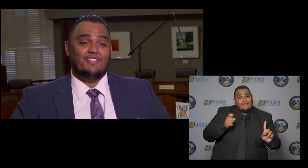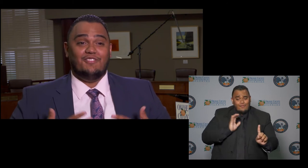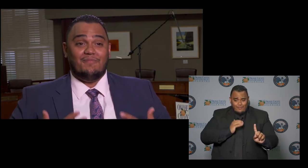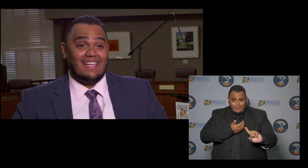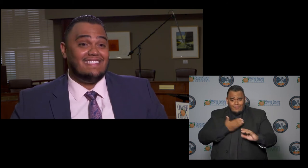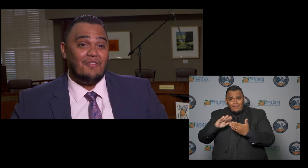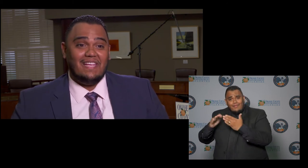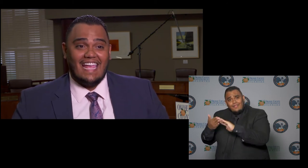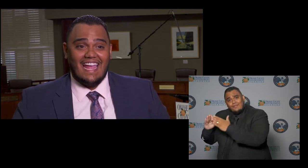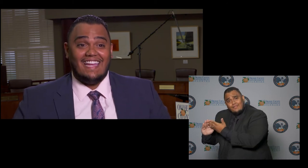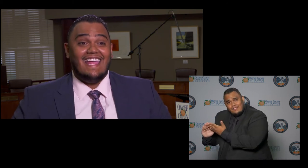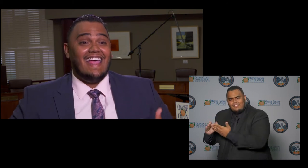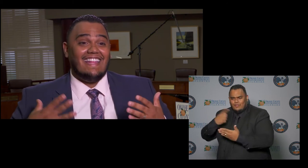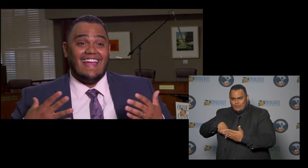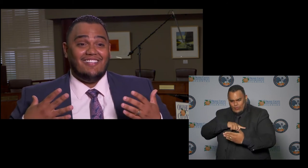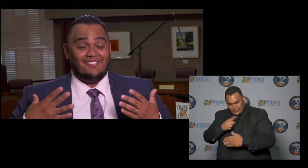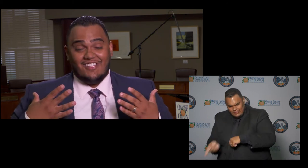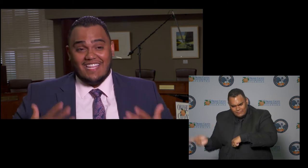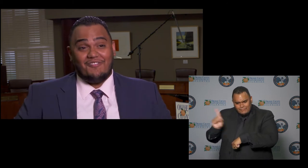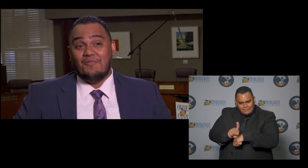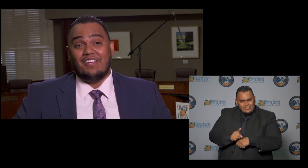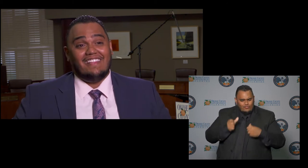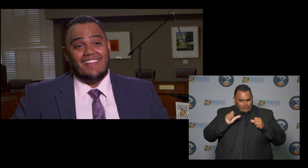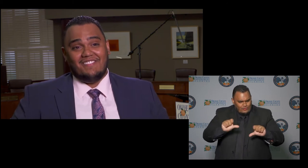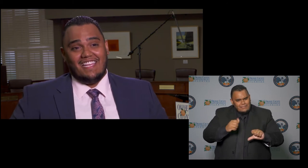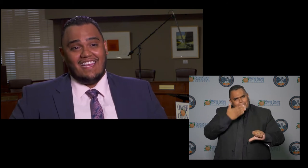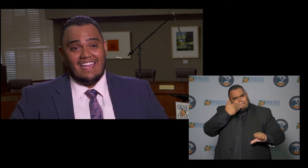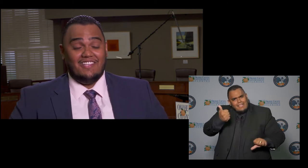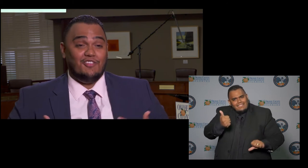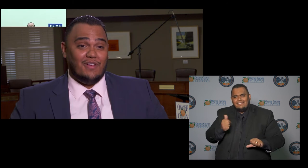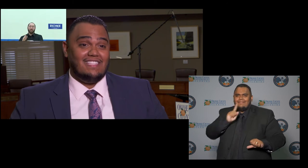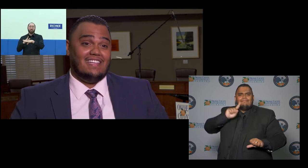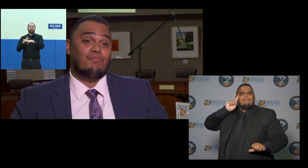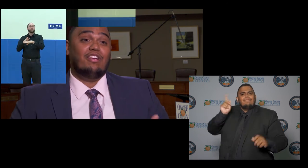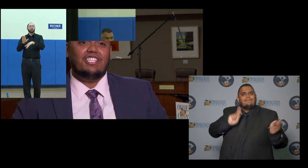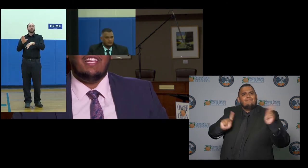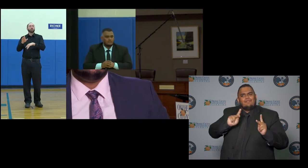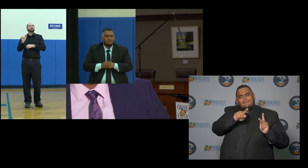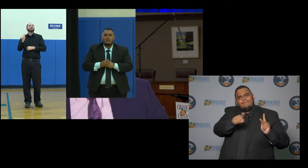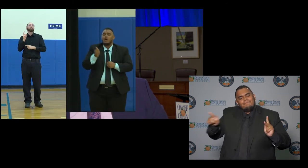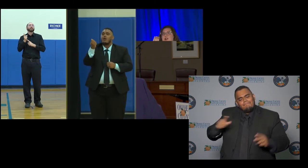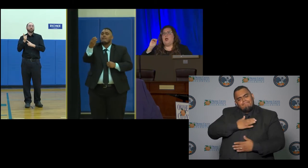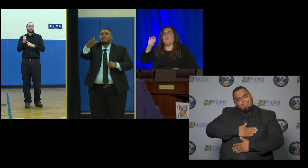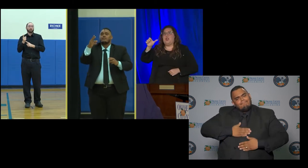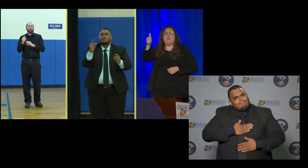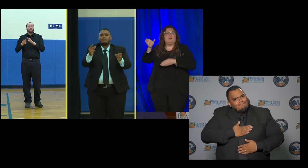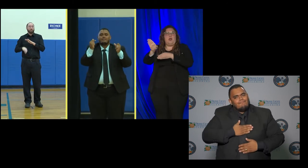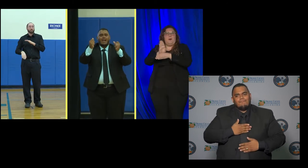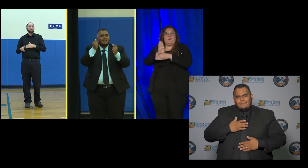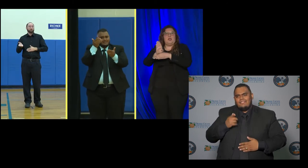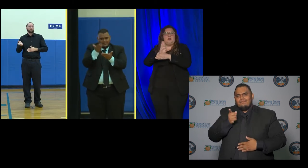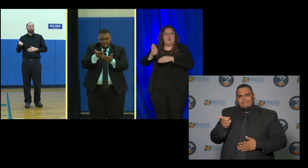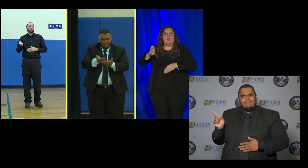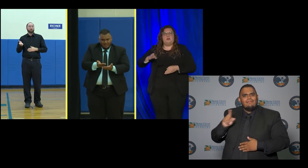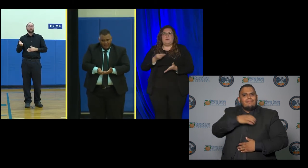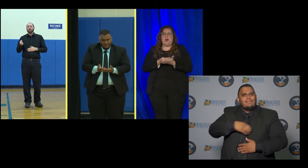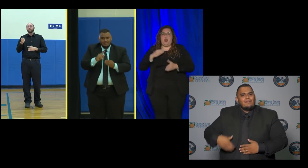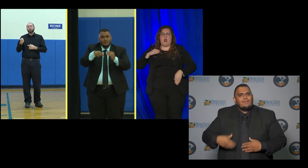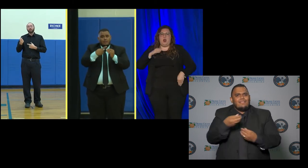do the best that we can and that the deaf community loves it and enjoys and appreciates that the mayor's office is putting us there in